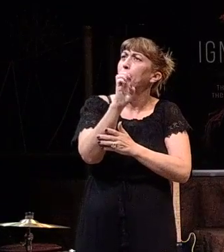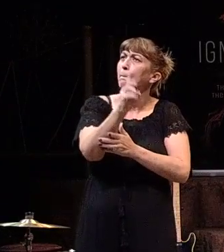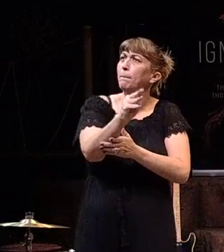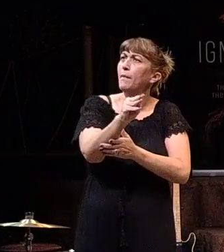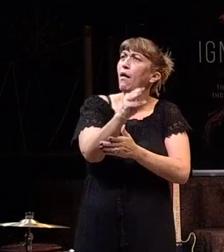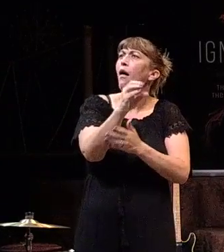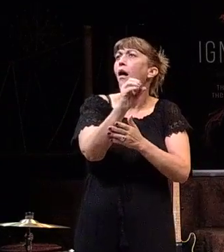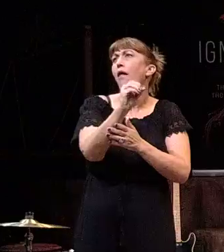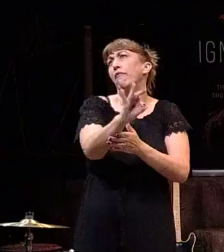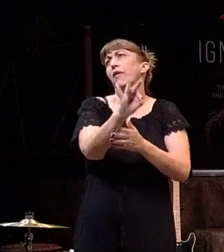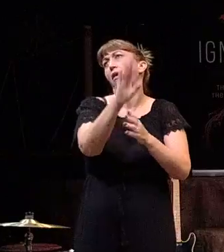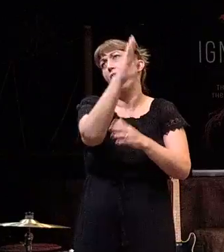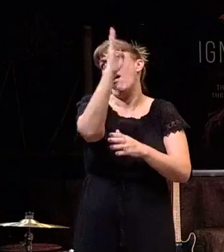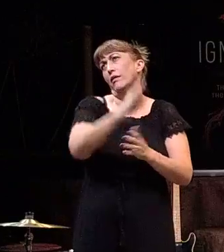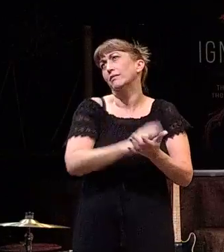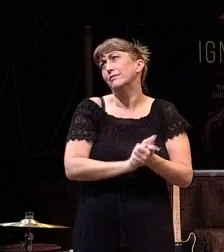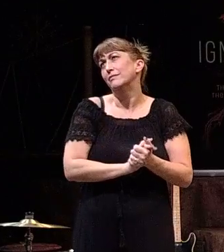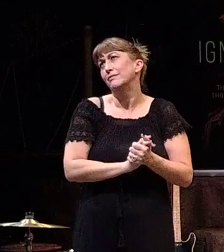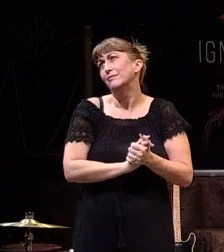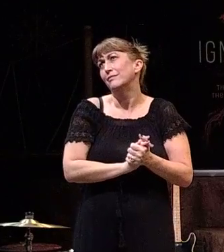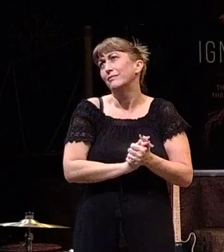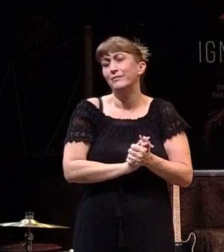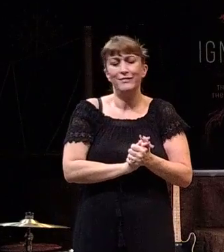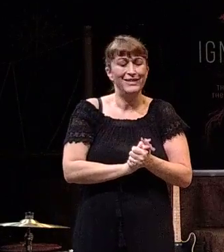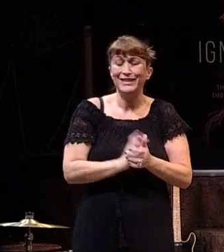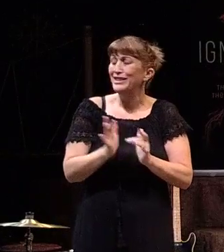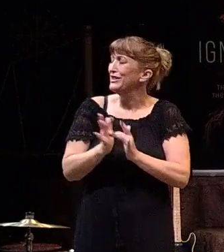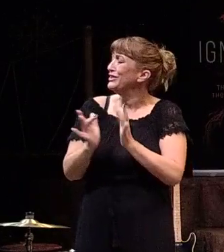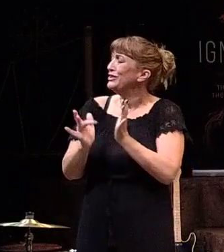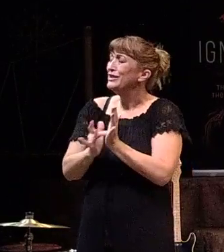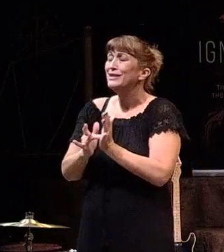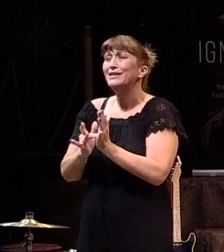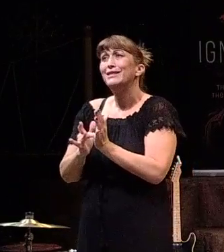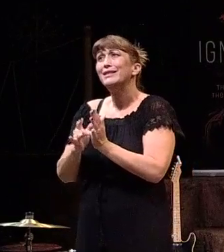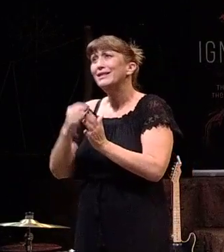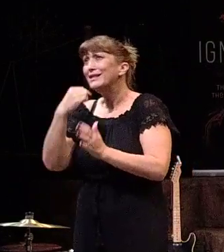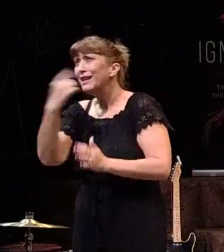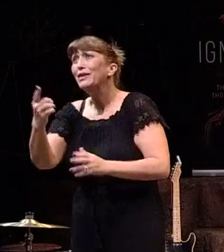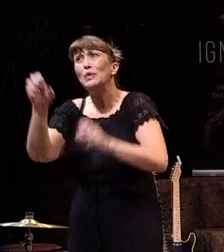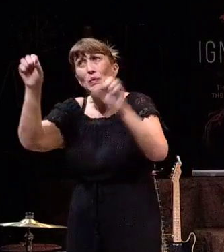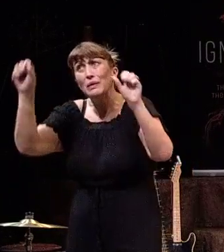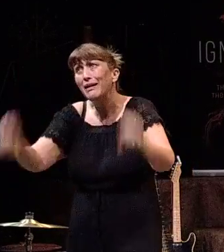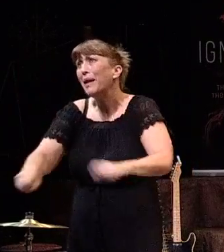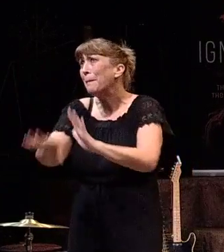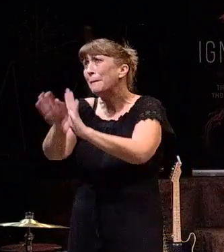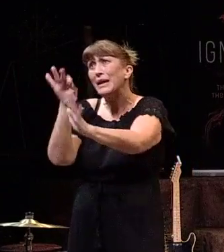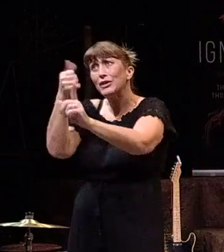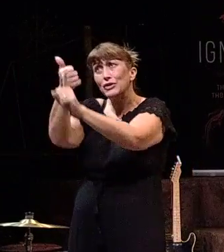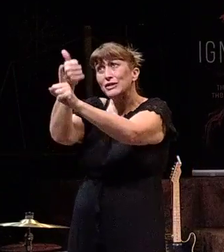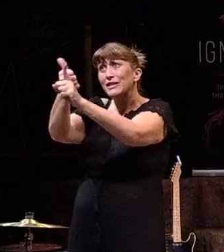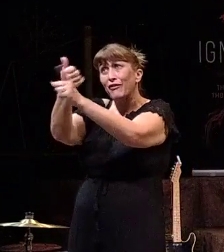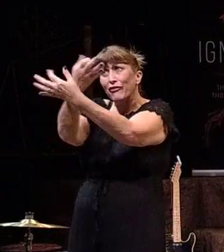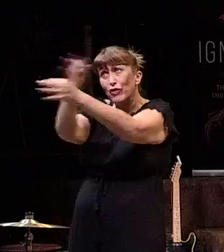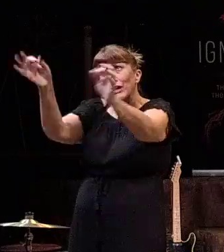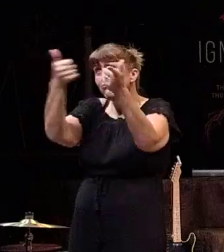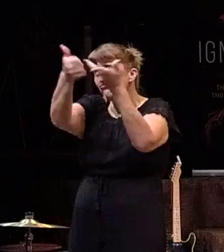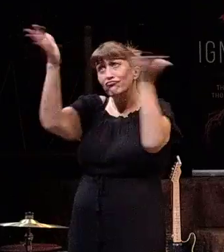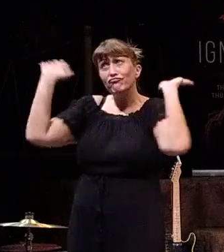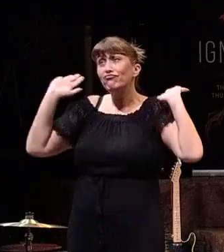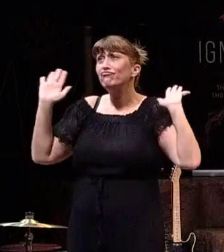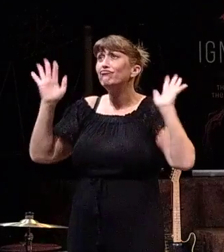And not to bring you all down, but this is just kind of the reality. Jesus says, you can choose this if you want. You're free. On the flip side,